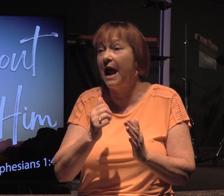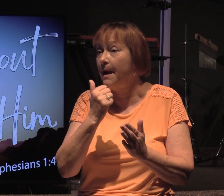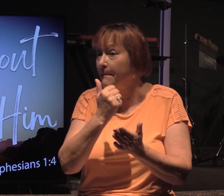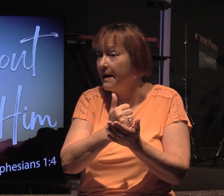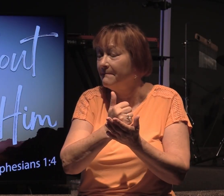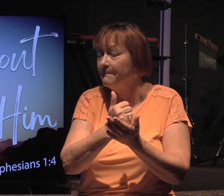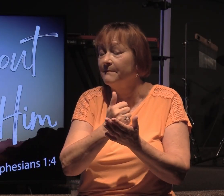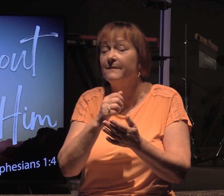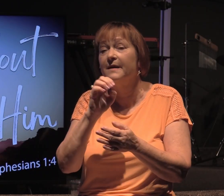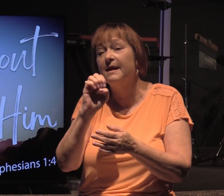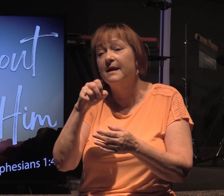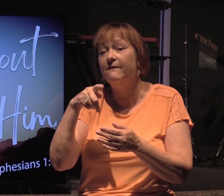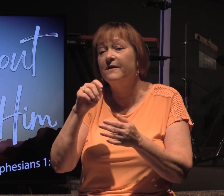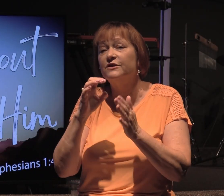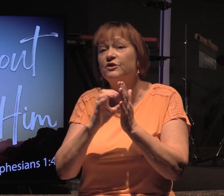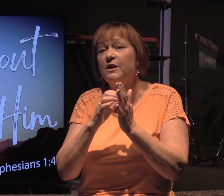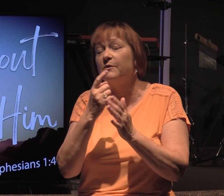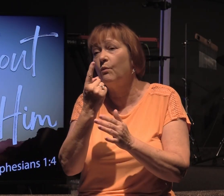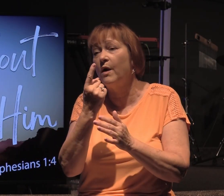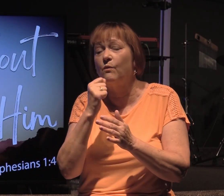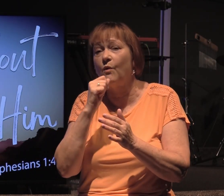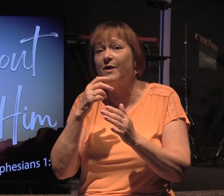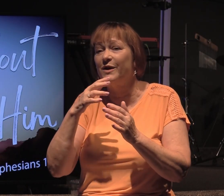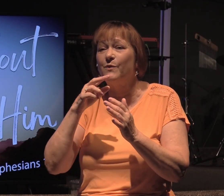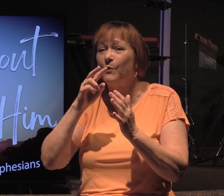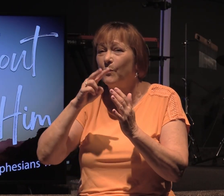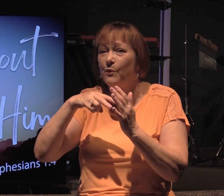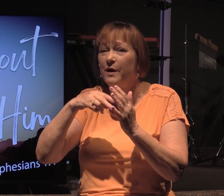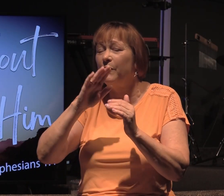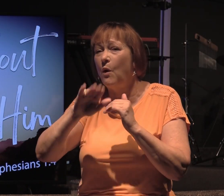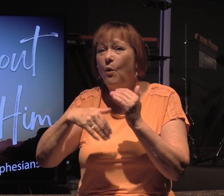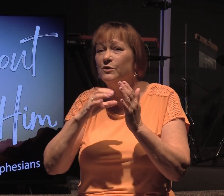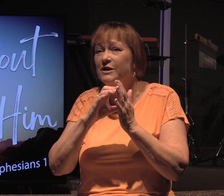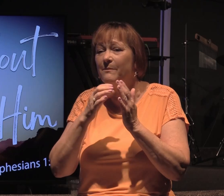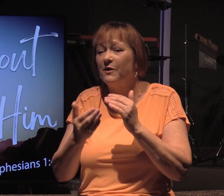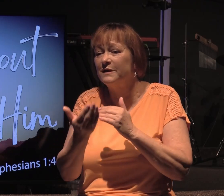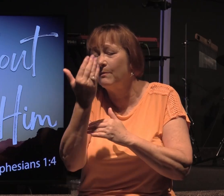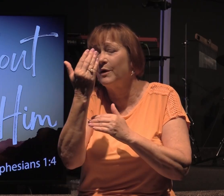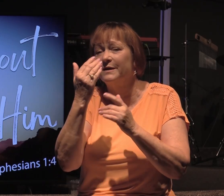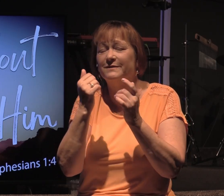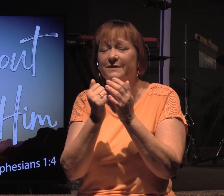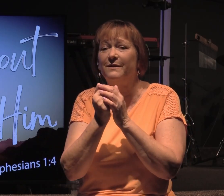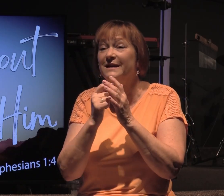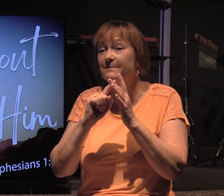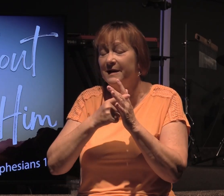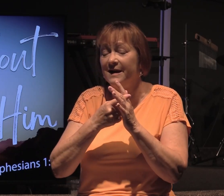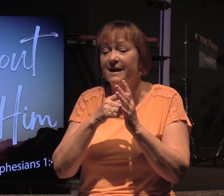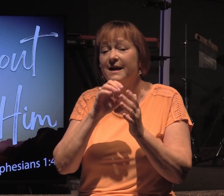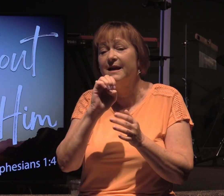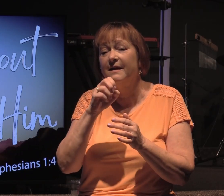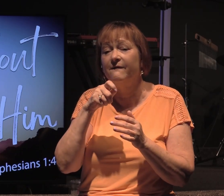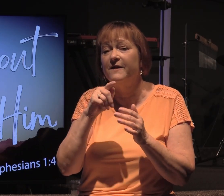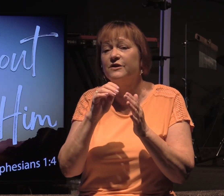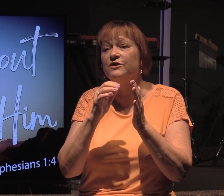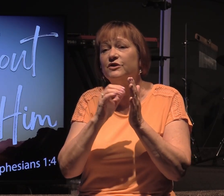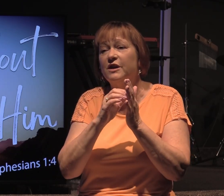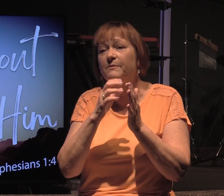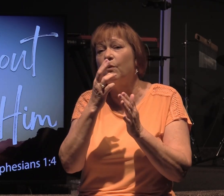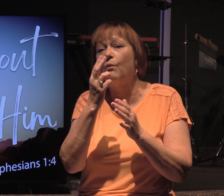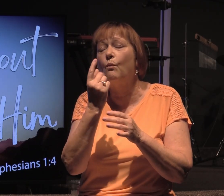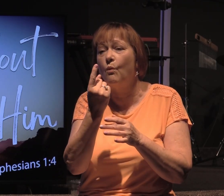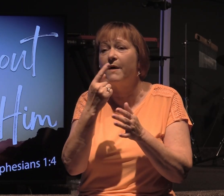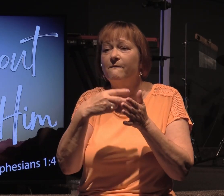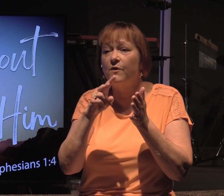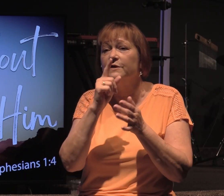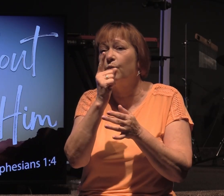Ephesians, Ephesians chapter 1. We're not going to get through the entire chapter this morning, so let's begin. Ephesians chapter 1, beginning in